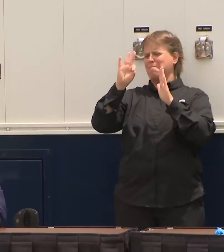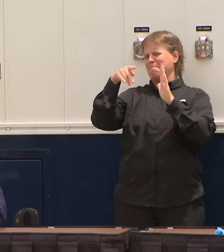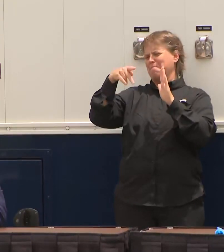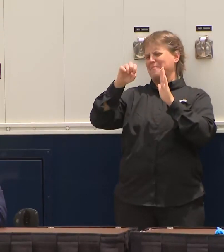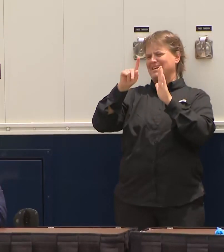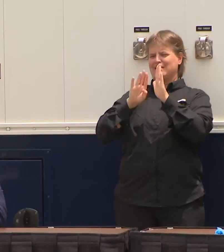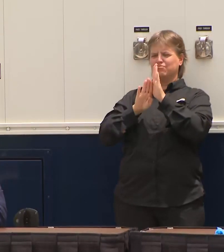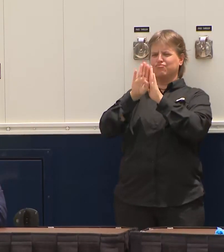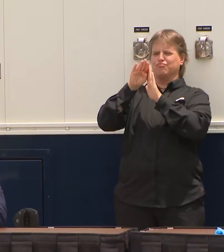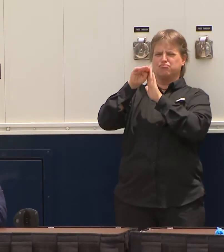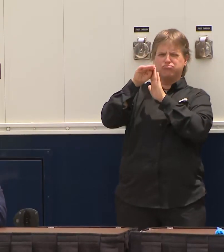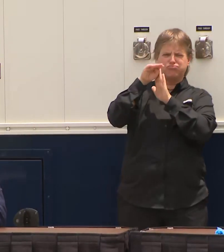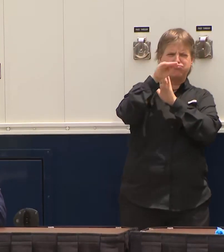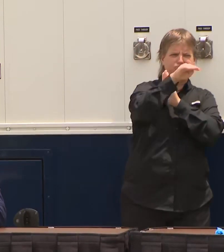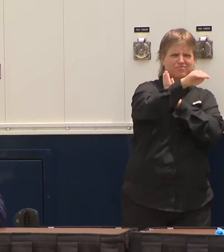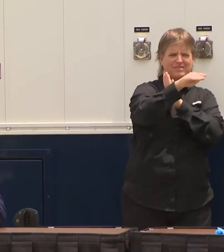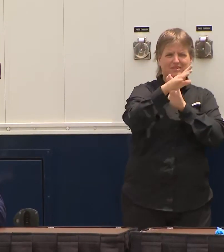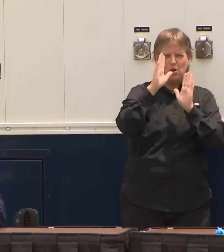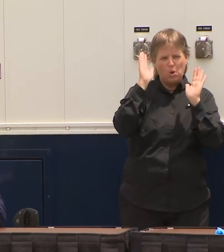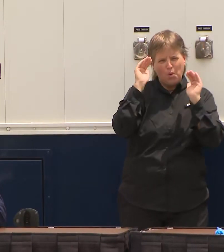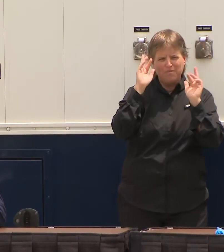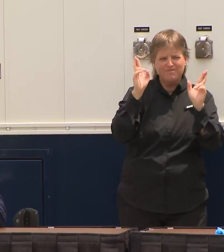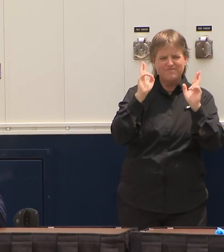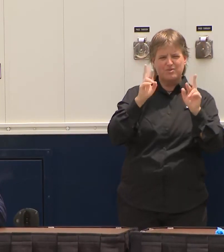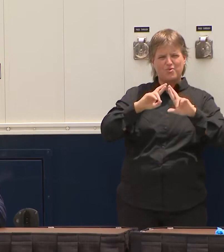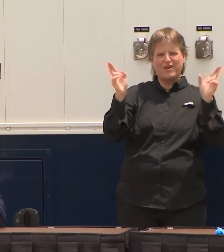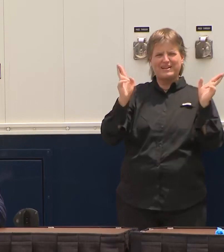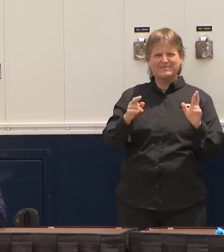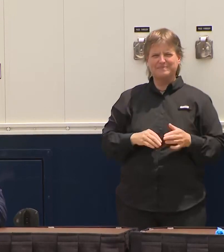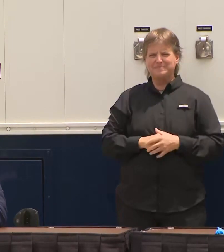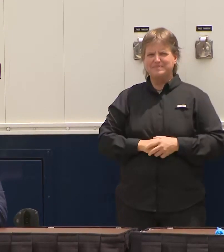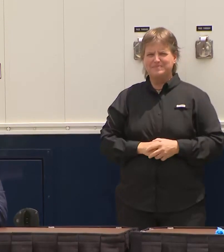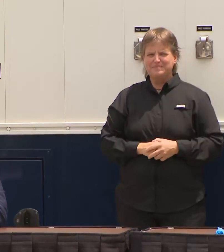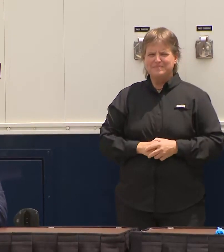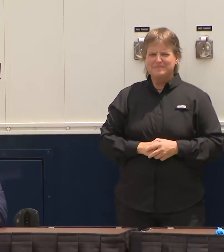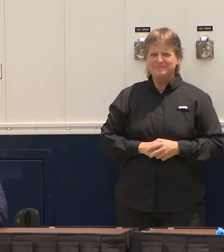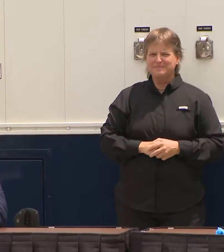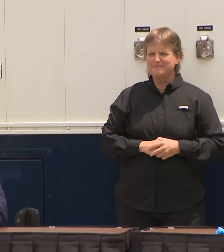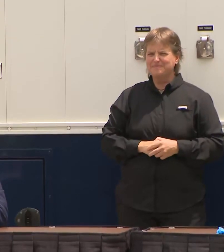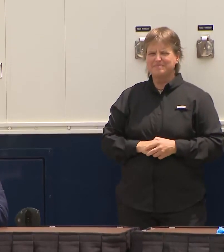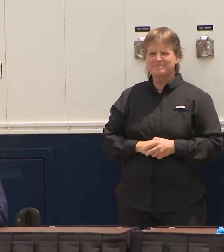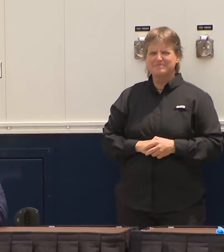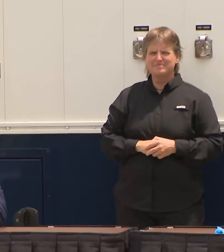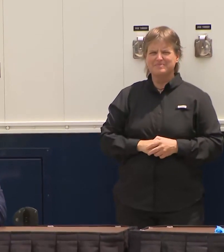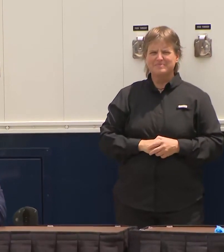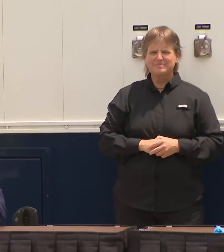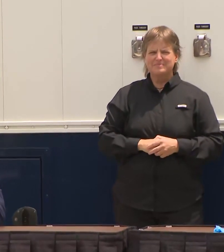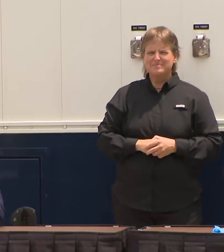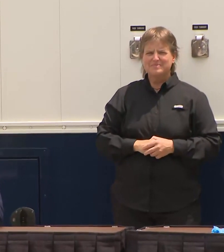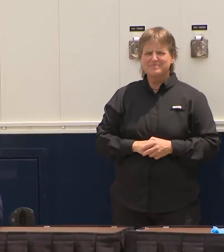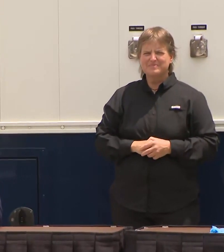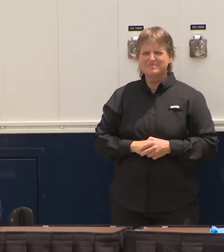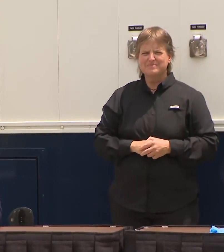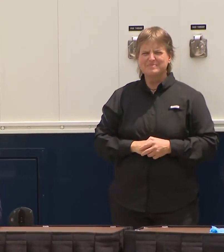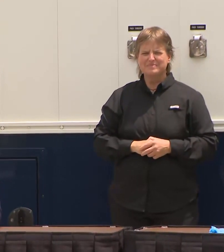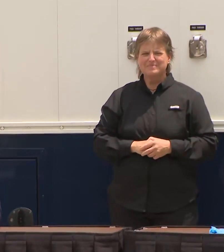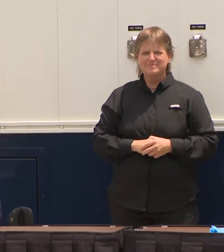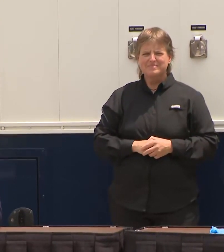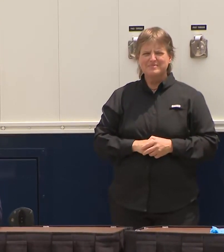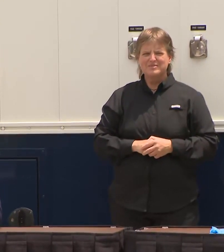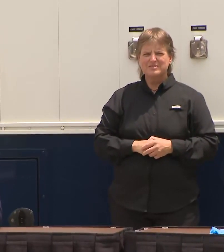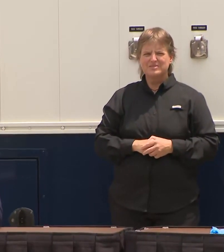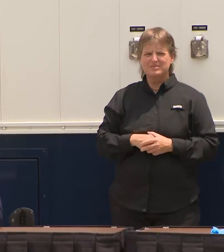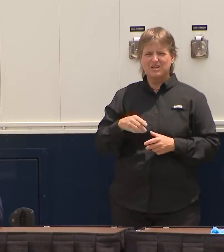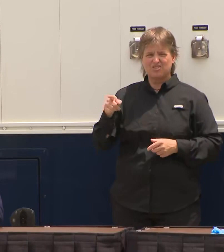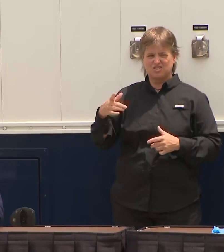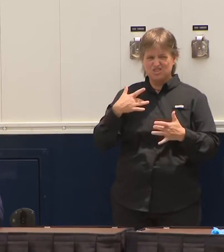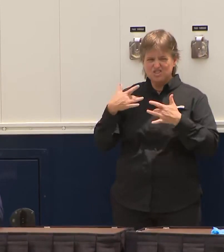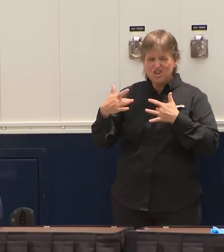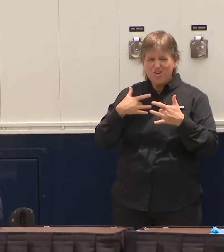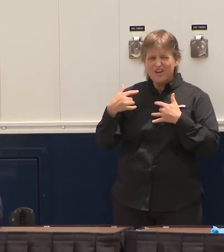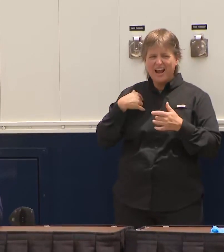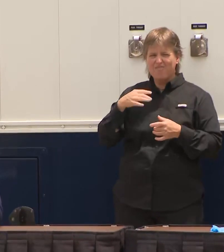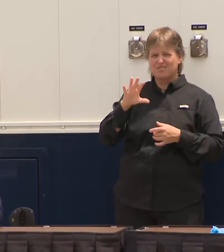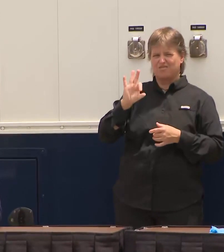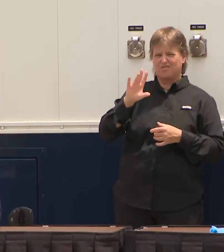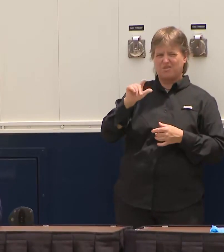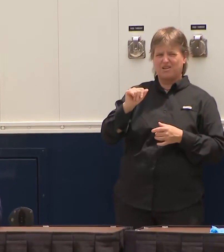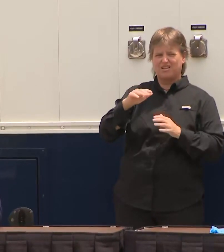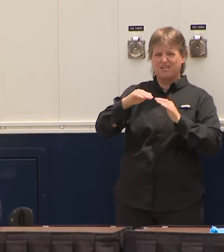well